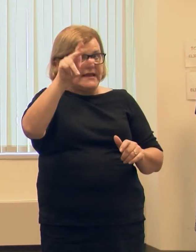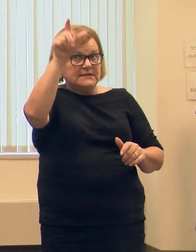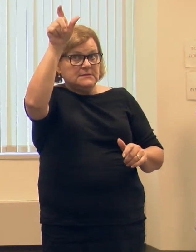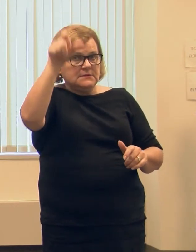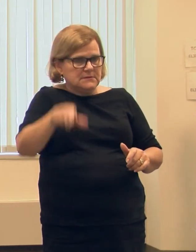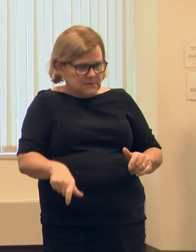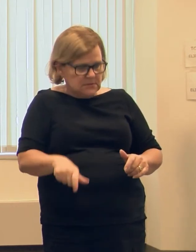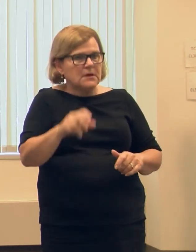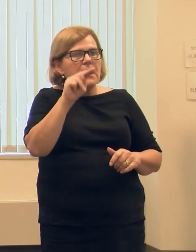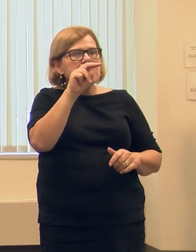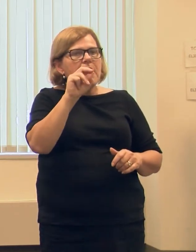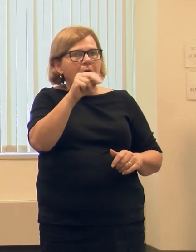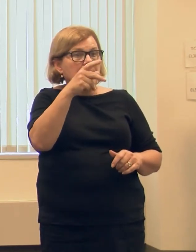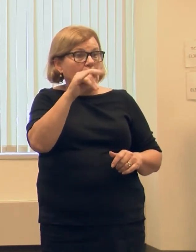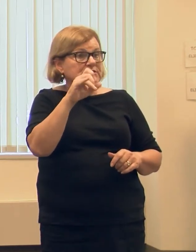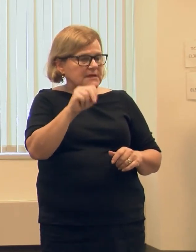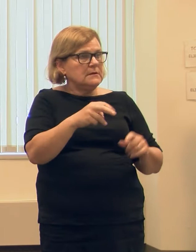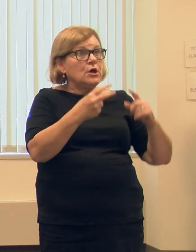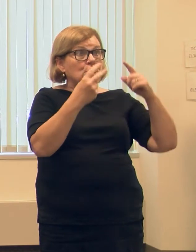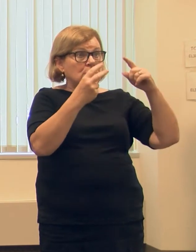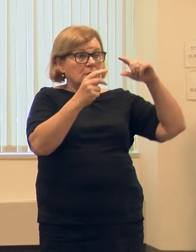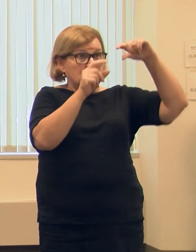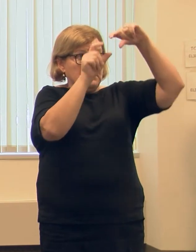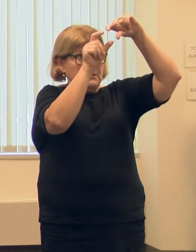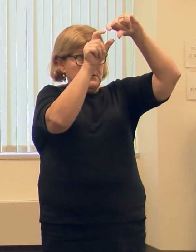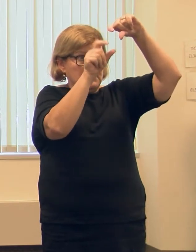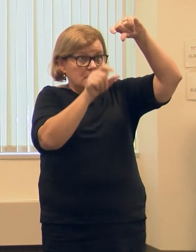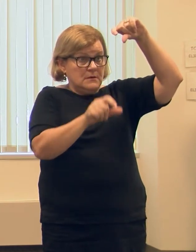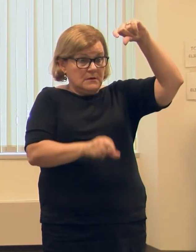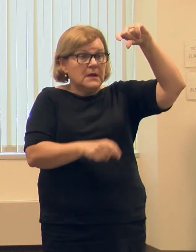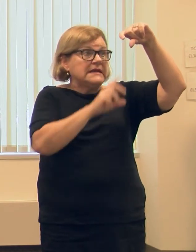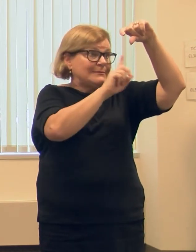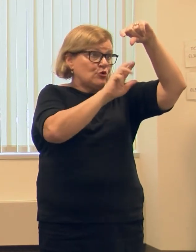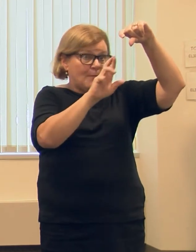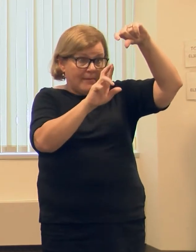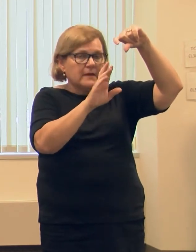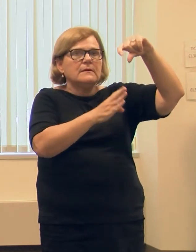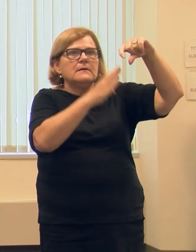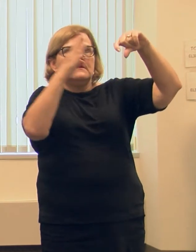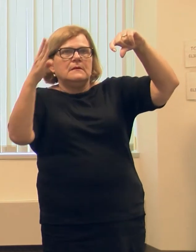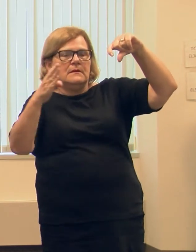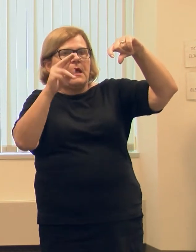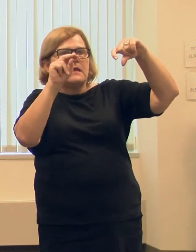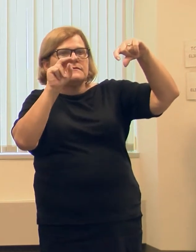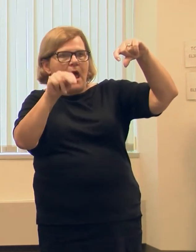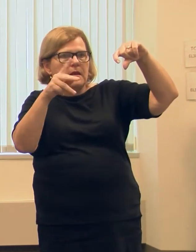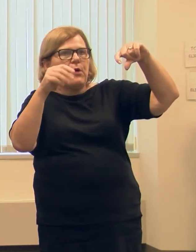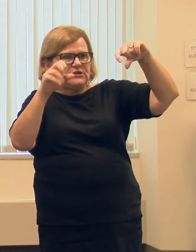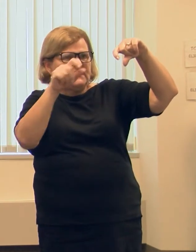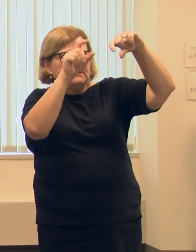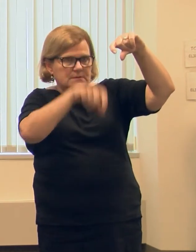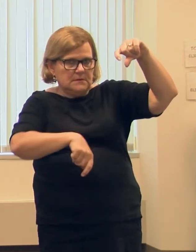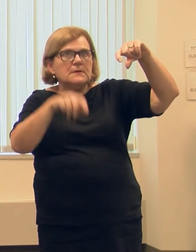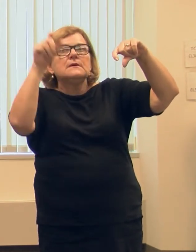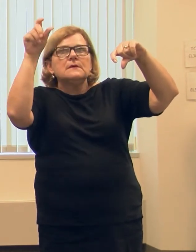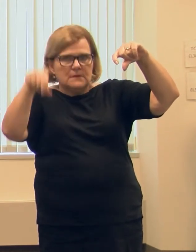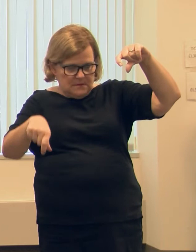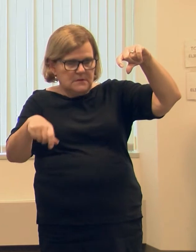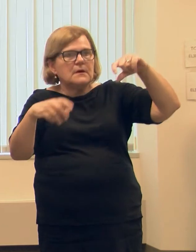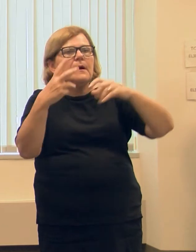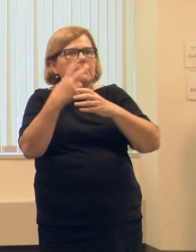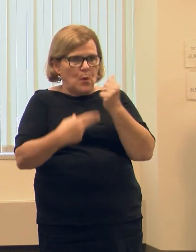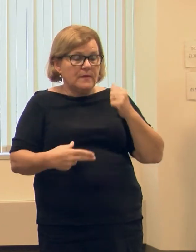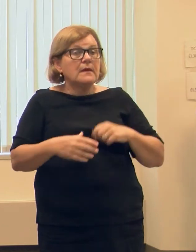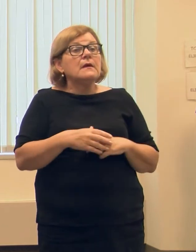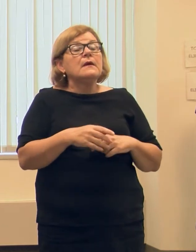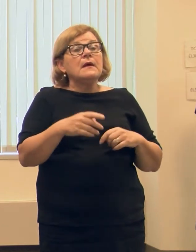right. So you can fill out two columns, one partisan and then the nonpartisan. And when you return your